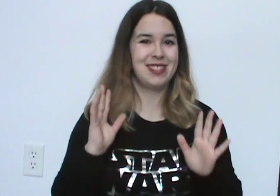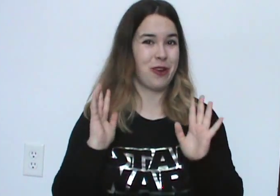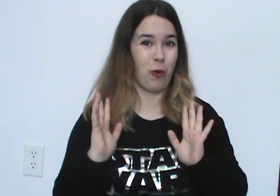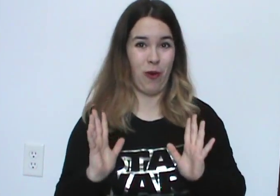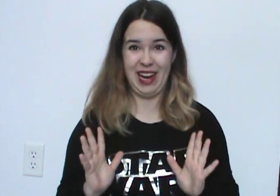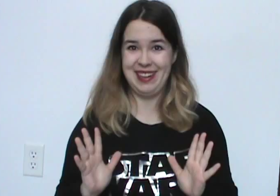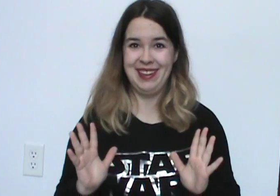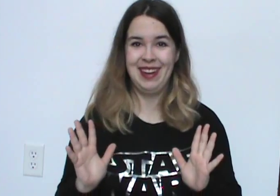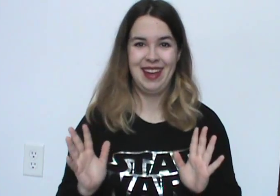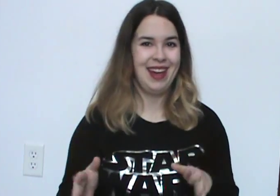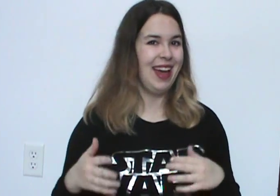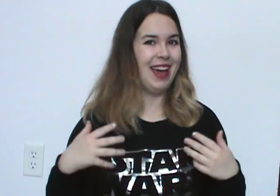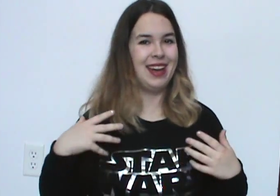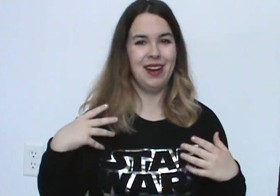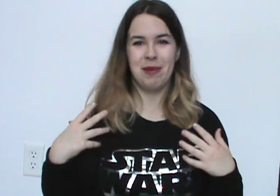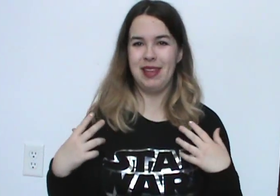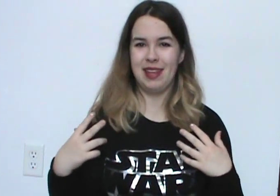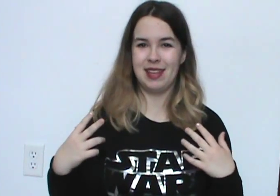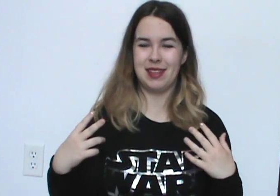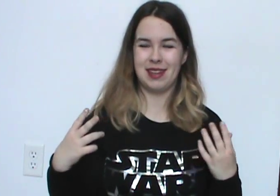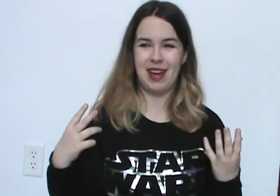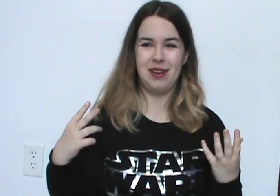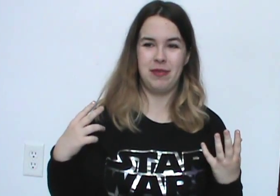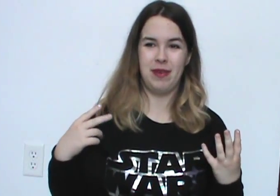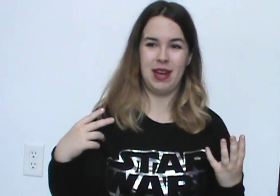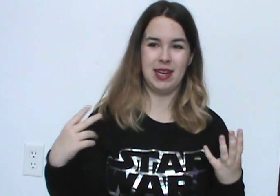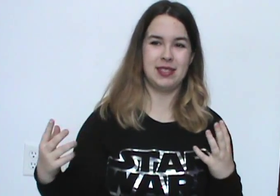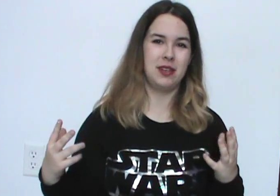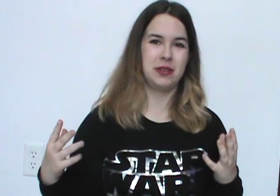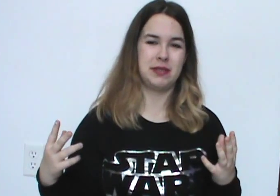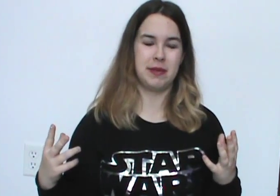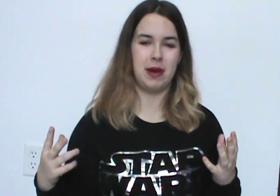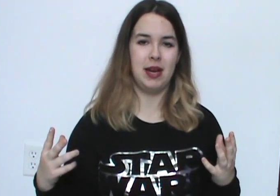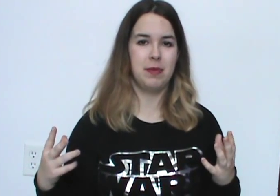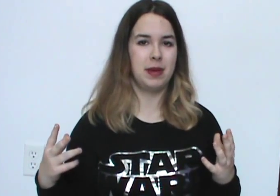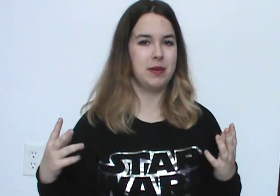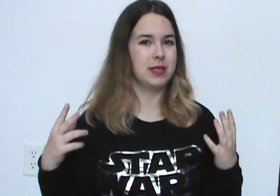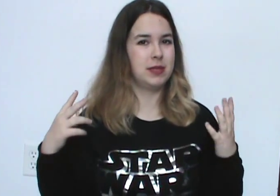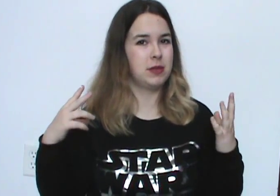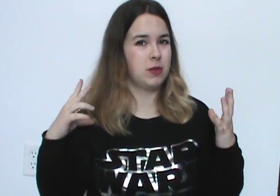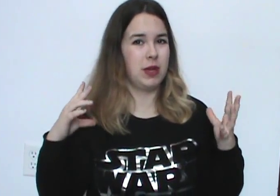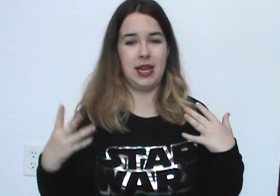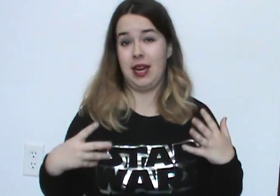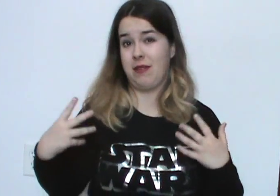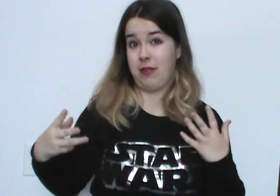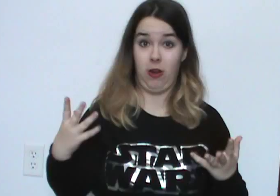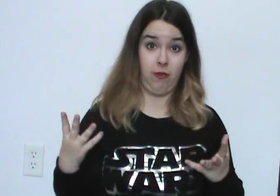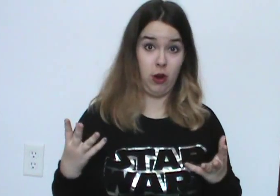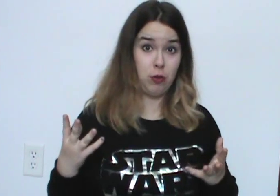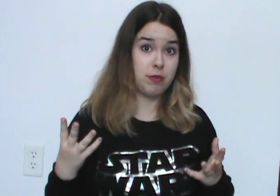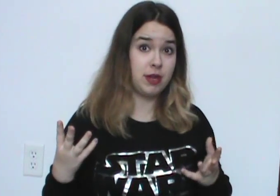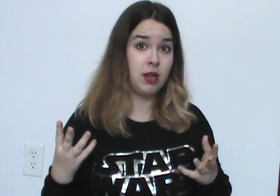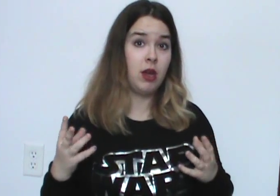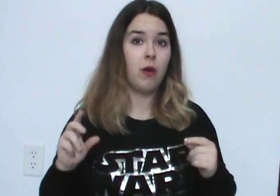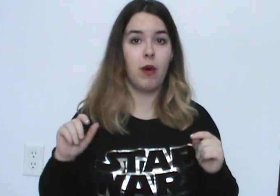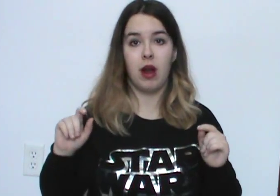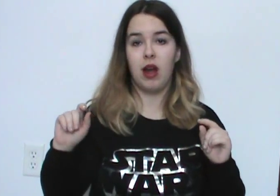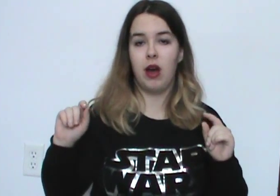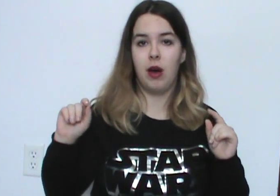great. And I really liked kind of, I guess I knew this for a while, but it was really kind of confirmed. Where um,